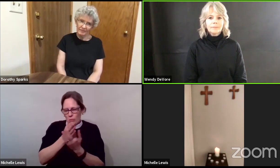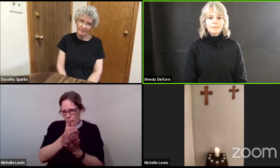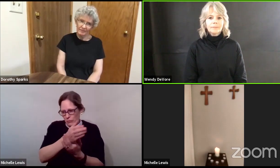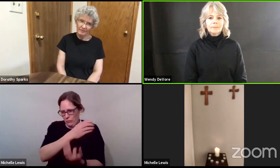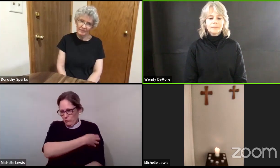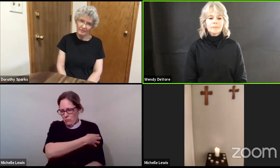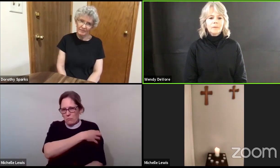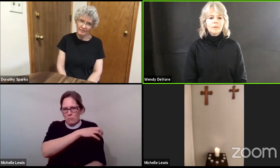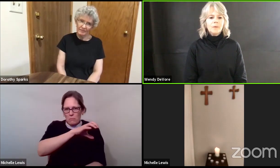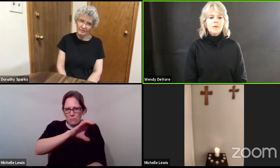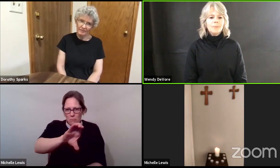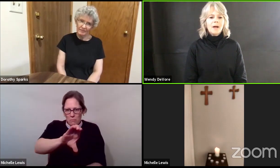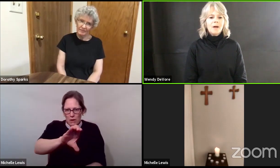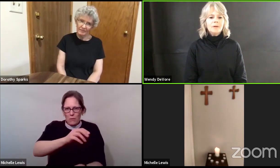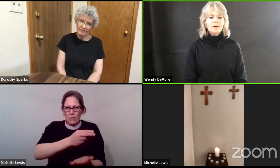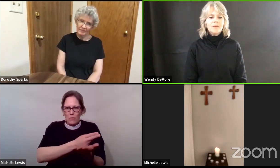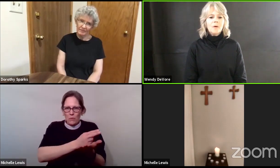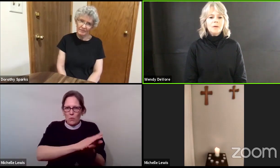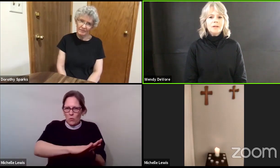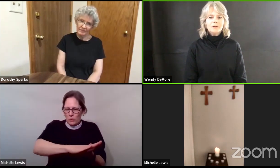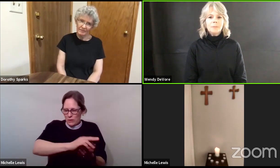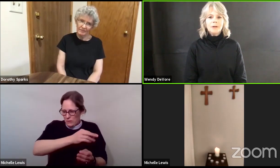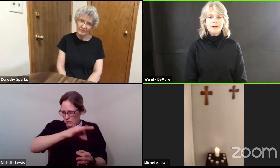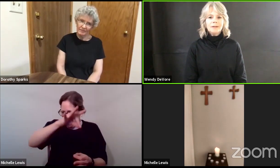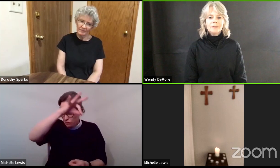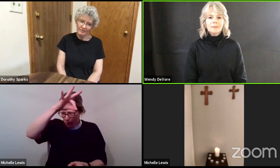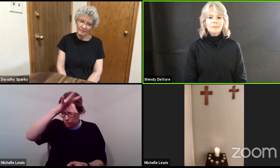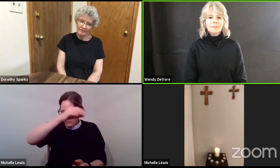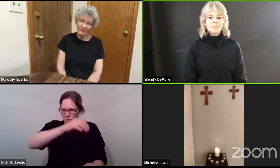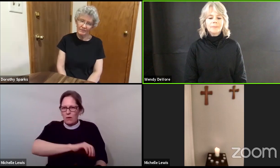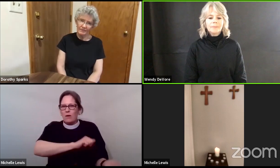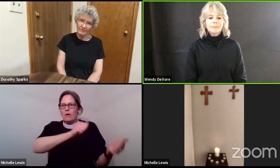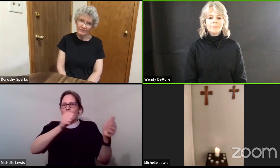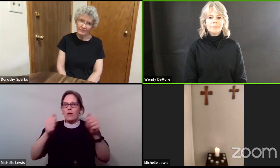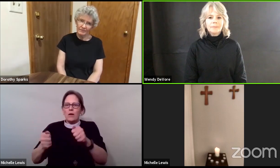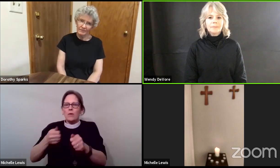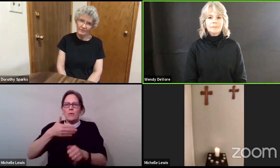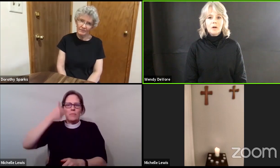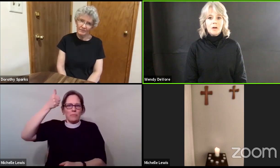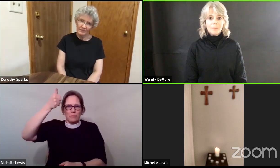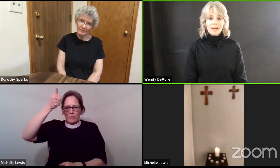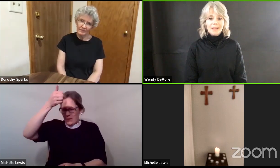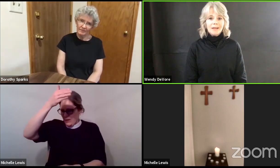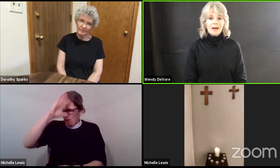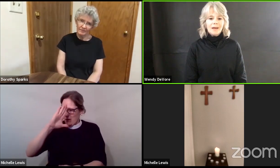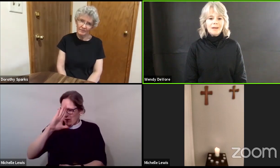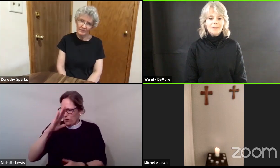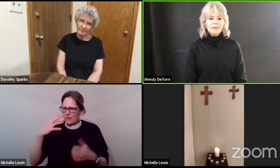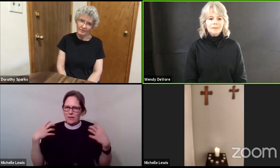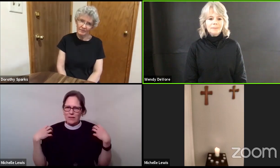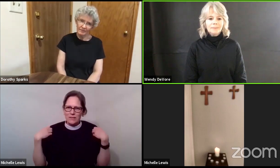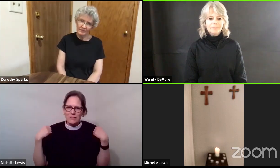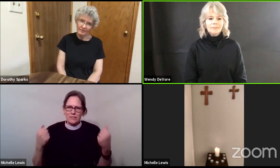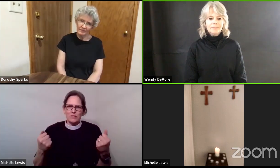Through the power of the Holy Spirit, Almighty God, Almighty